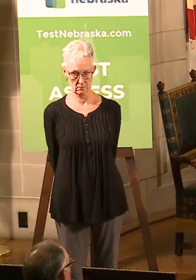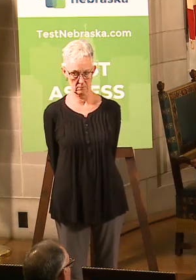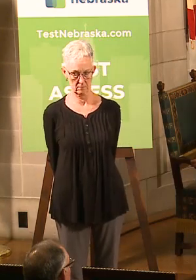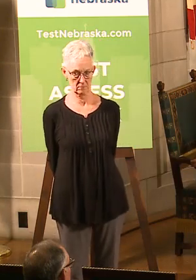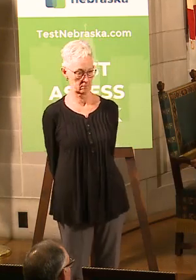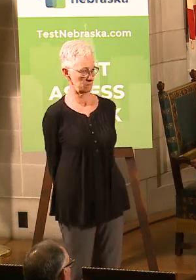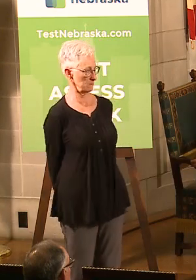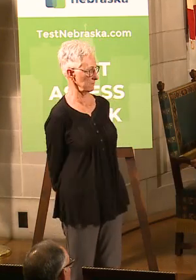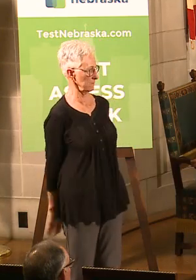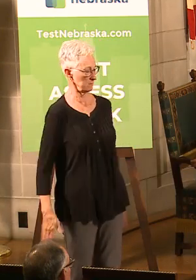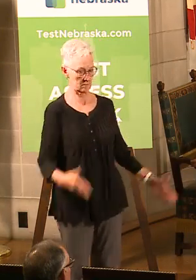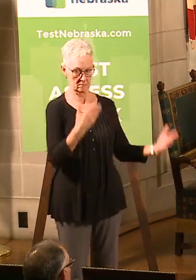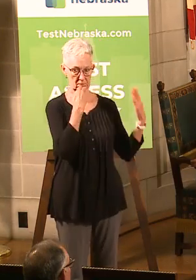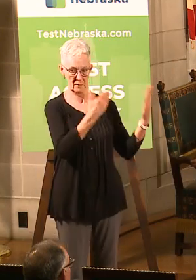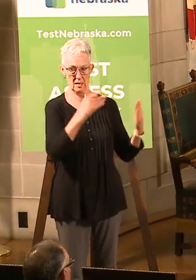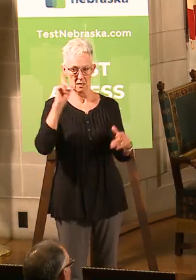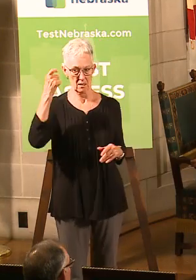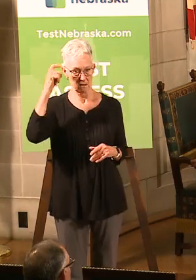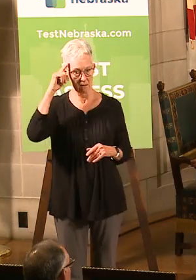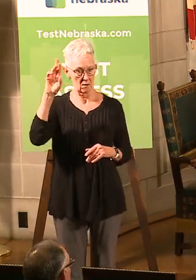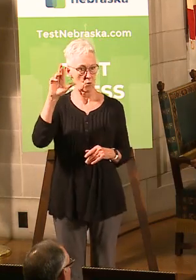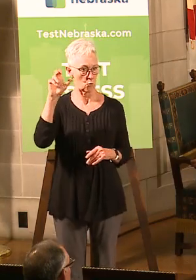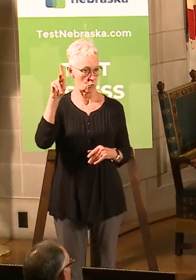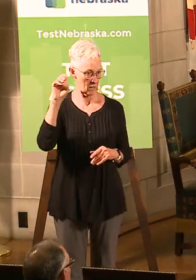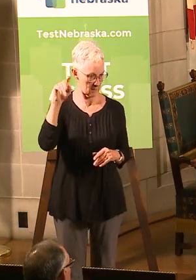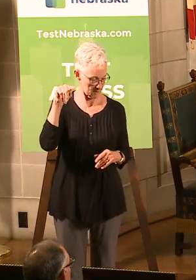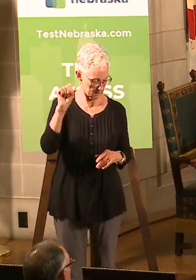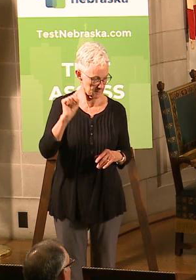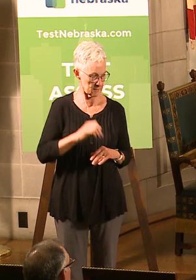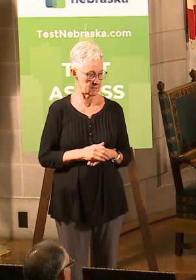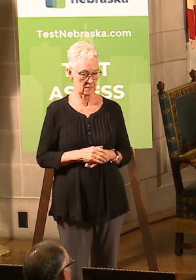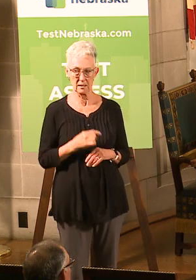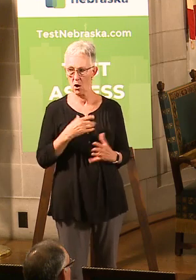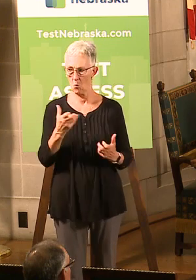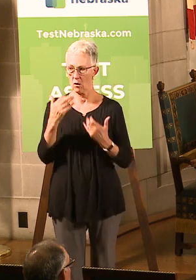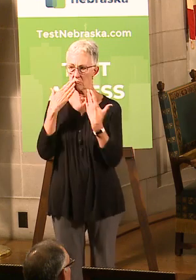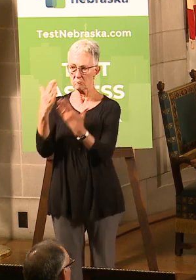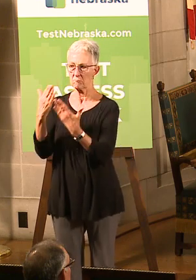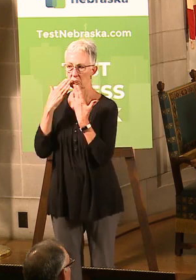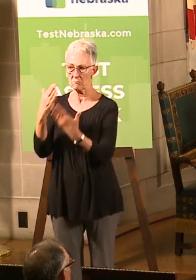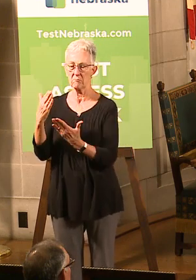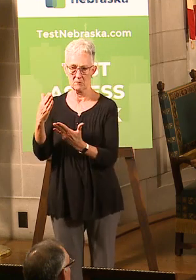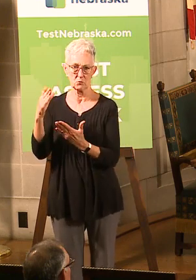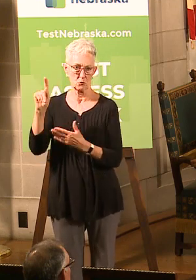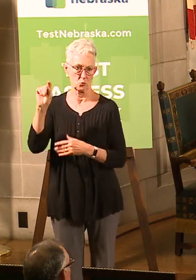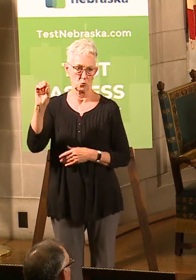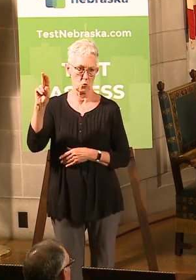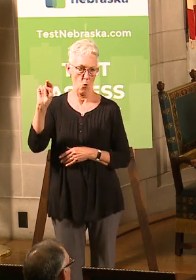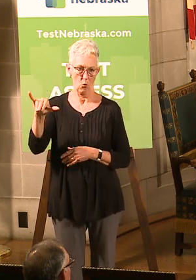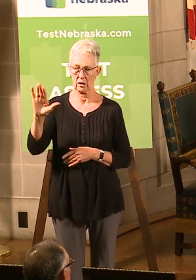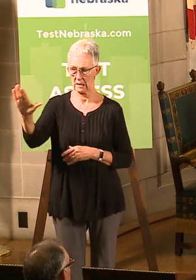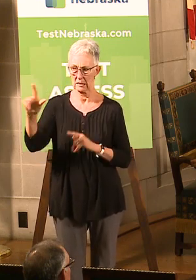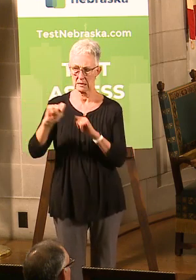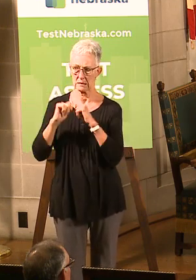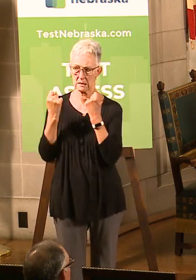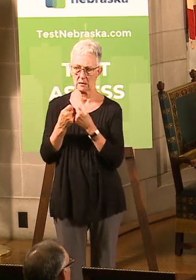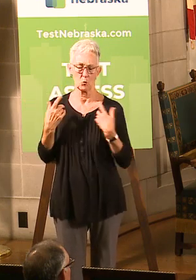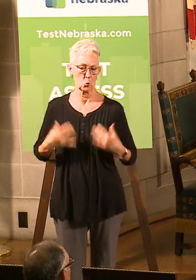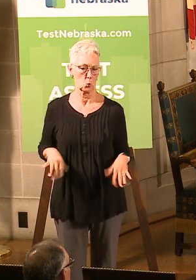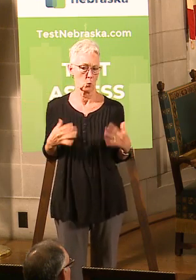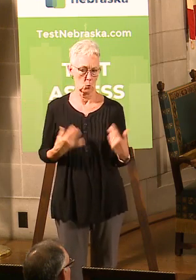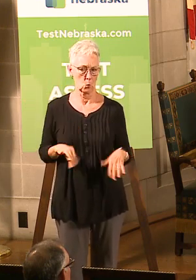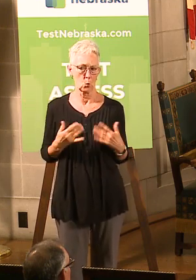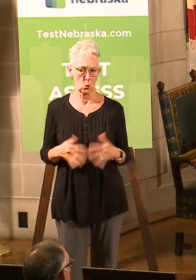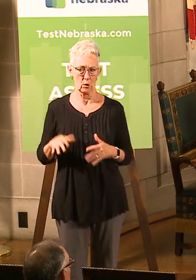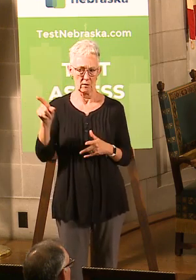Well, thank you, Governor Ricketts. And really, first of all, I want to talk and say thanks to Tony, Director Goins, and his team at DED. They definitely have